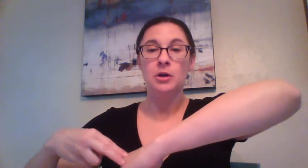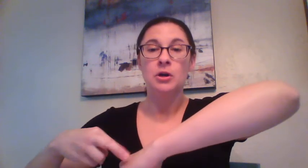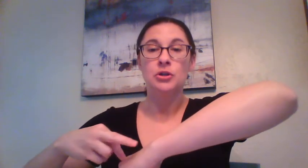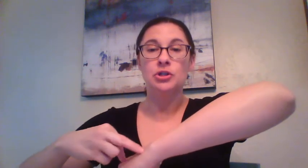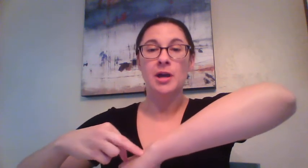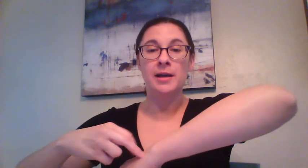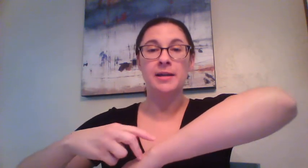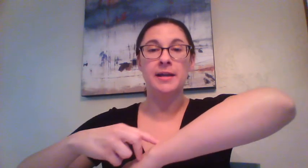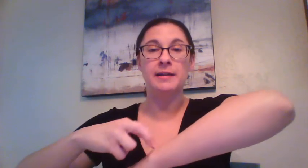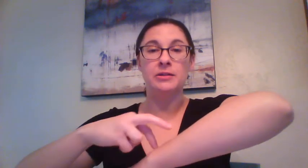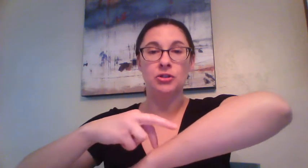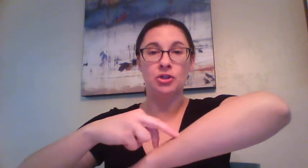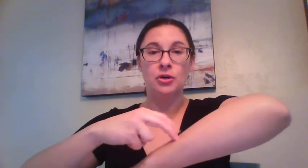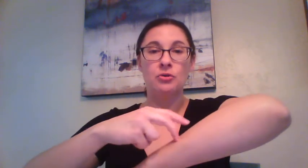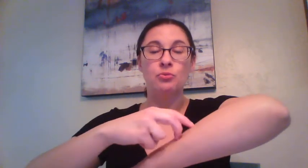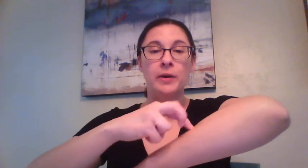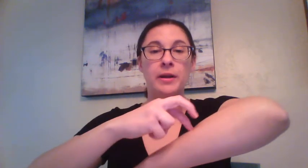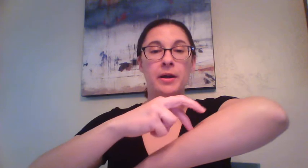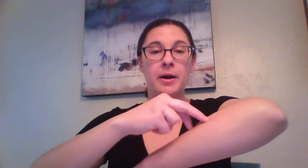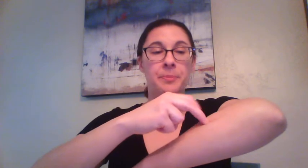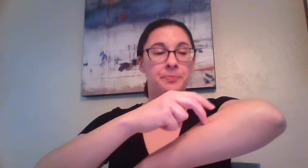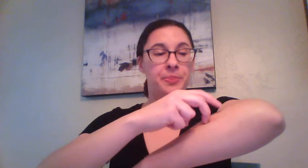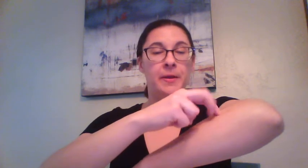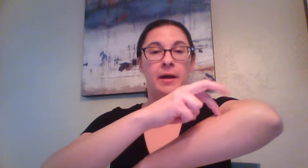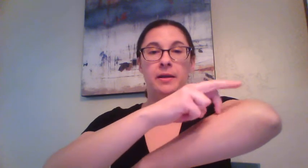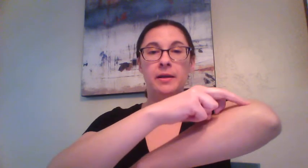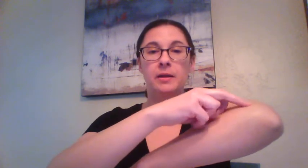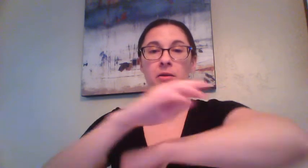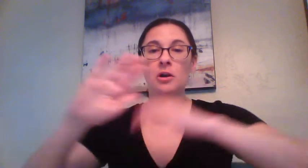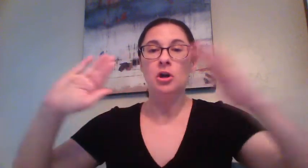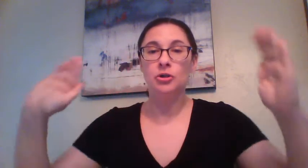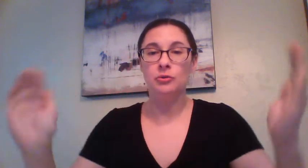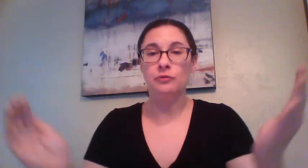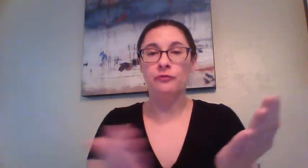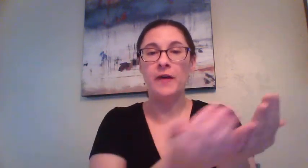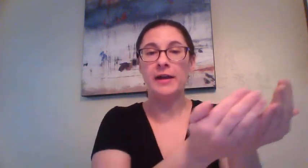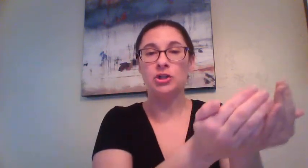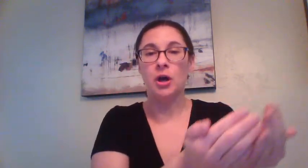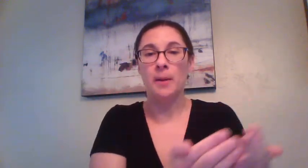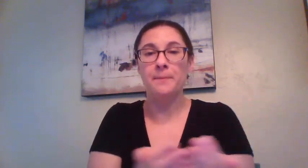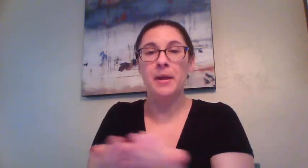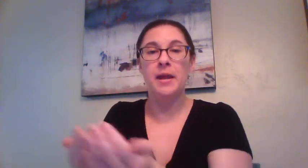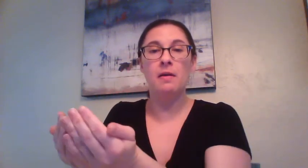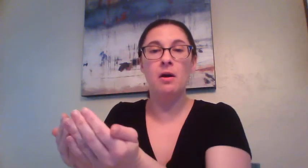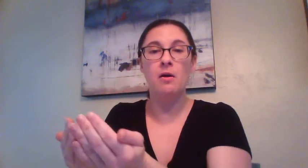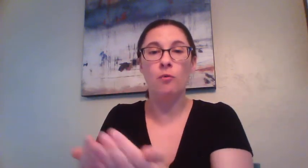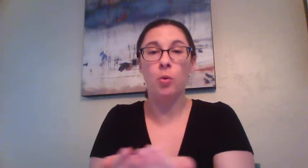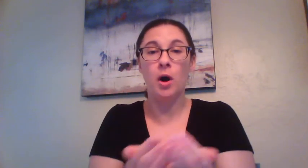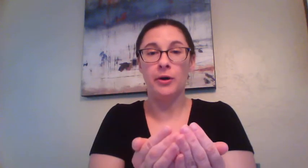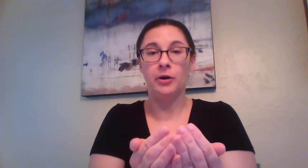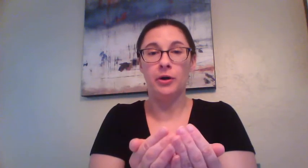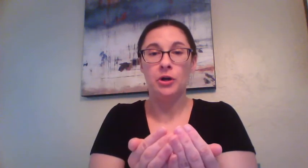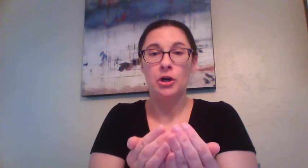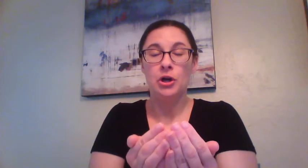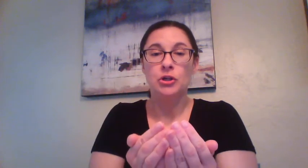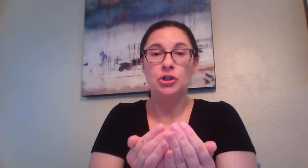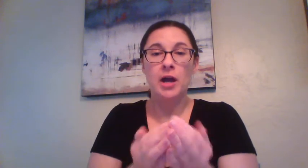Jack and Jill went up the hill to fetch a pail of water. Jack